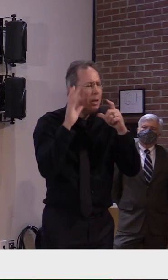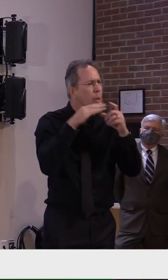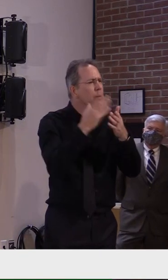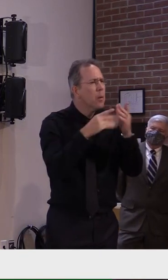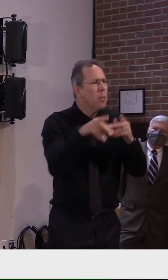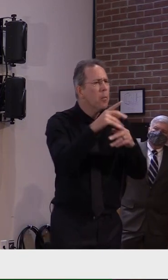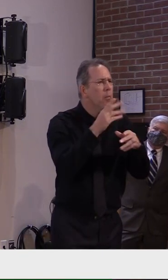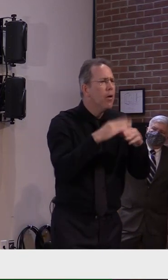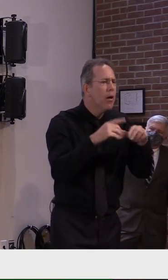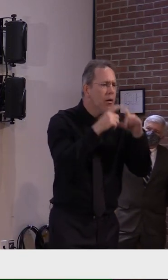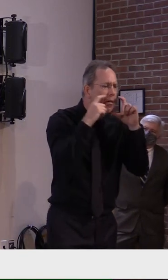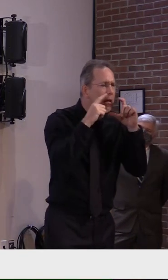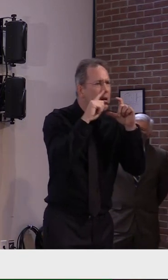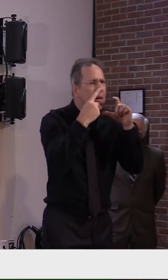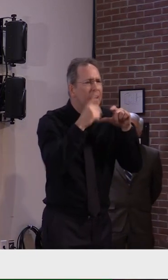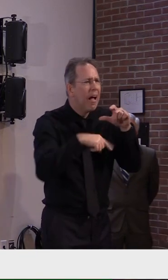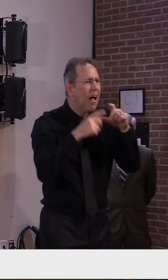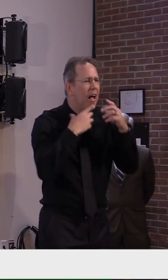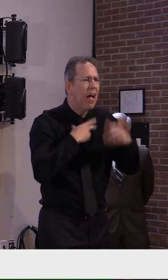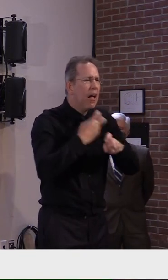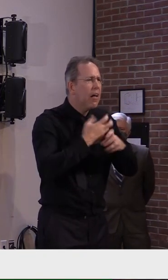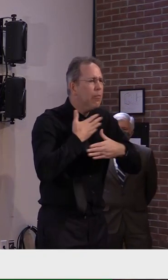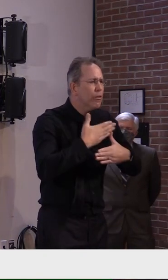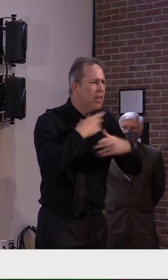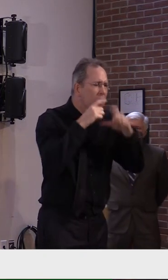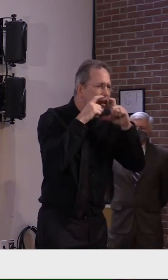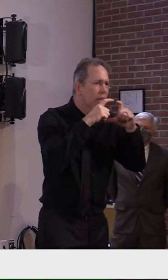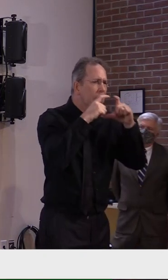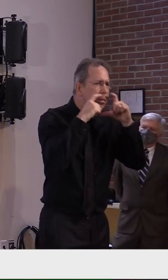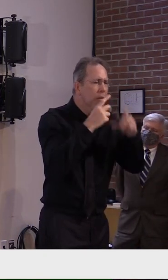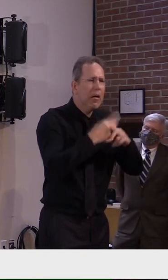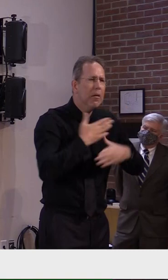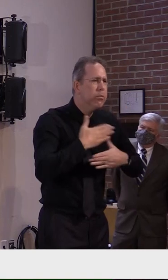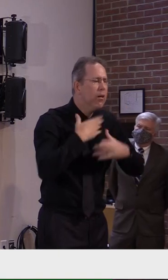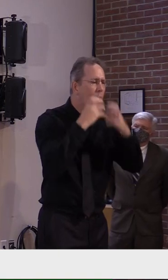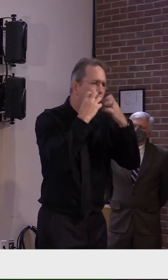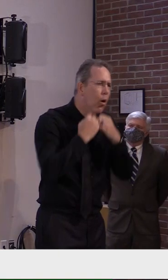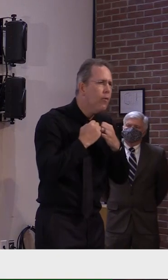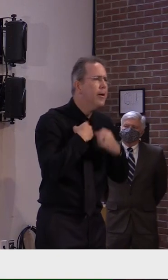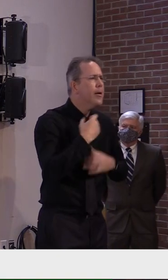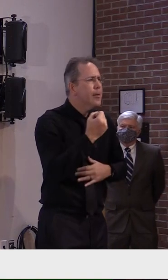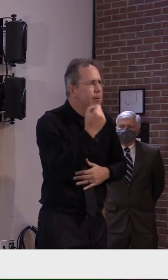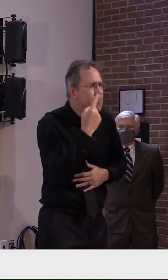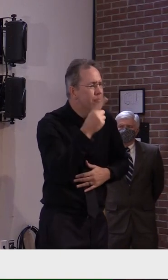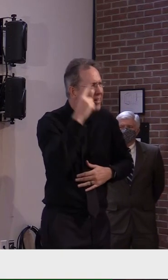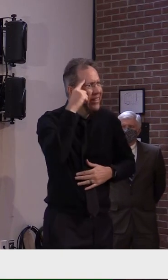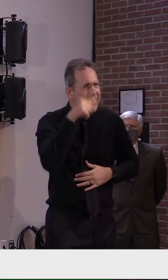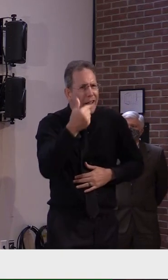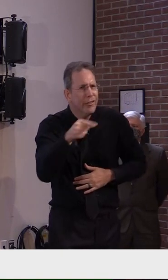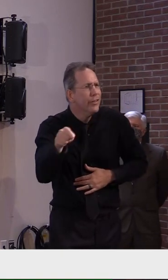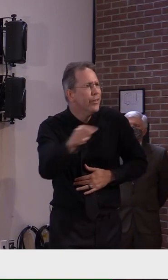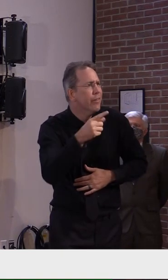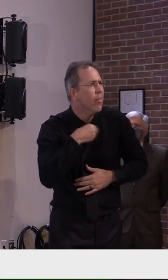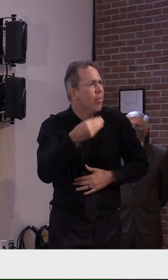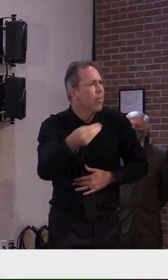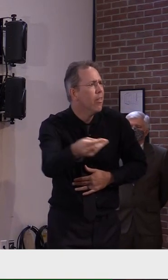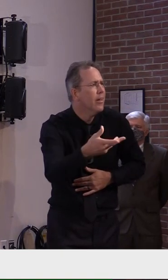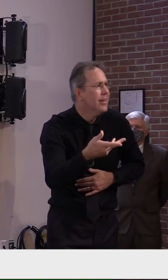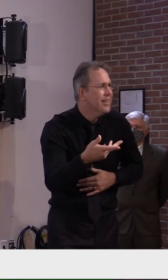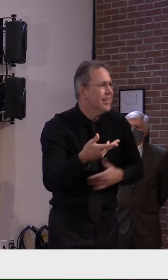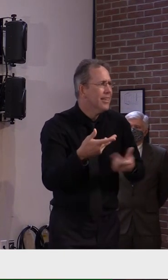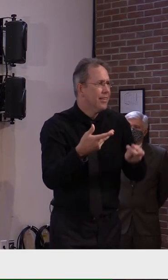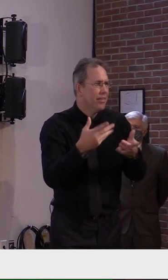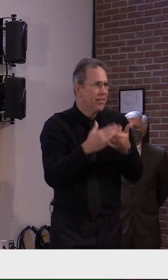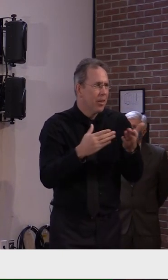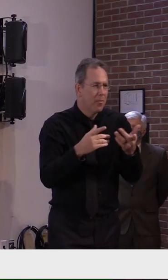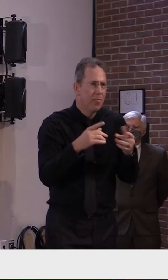but for those who can please do and if you can avoid interacting with one another please do just do the right thing